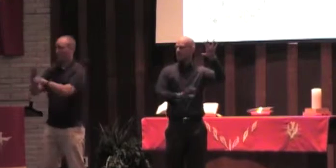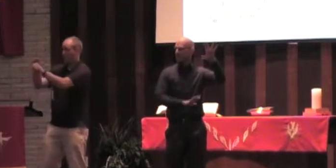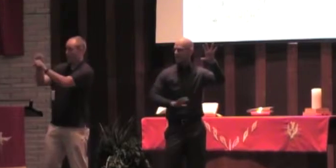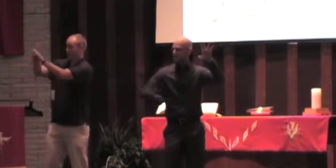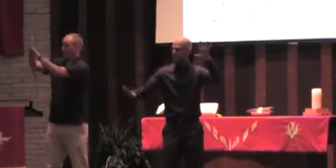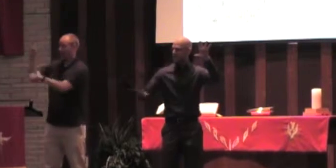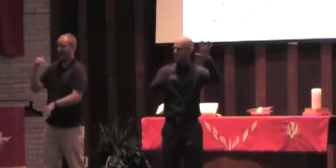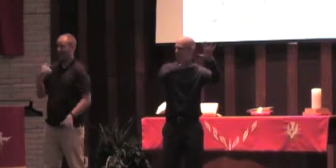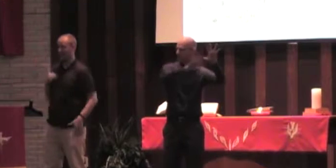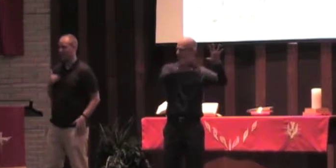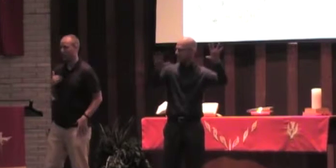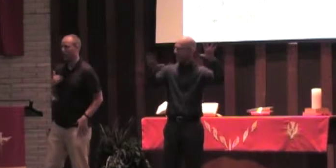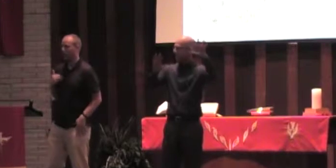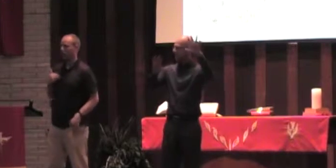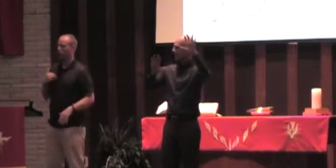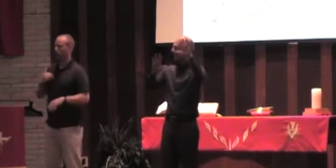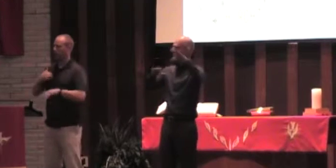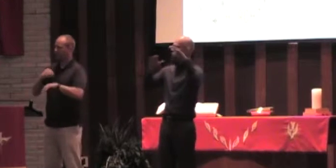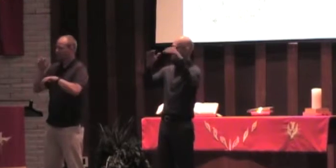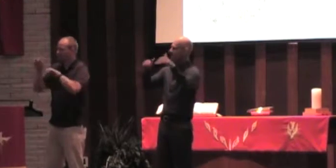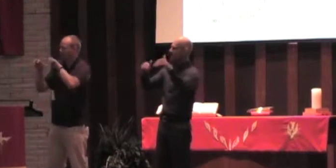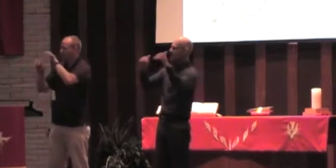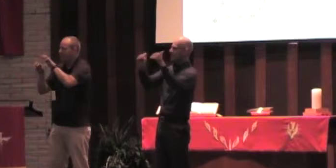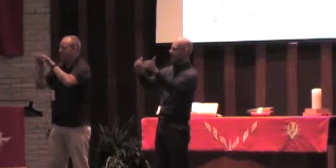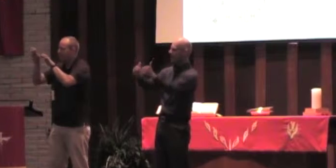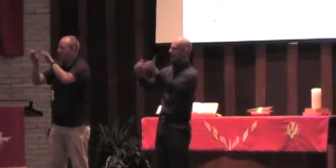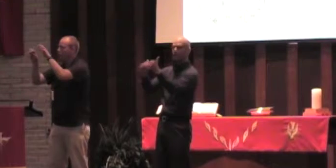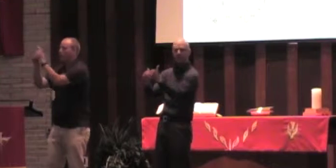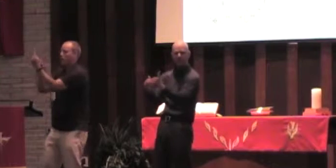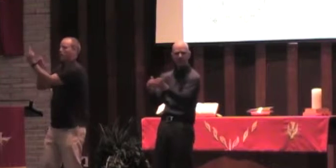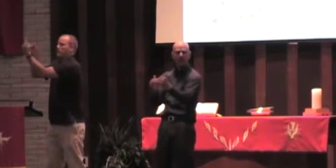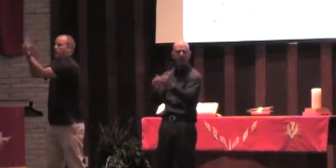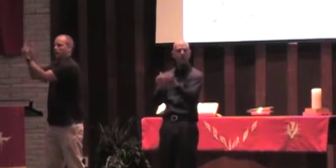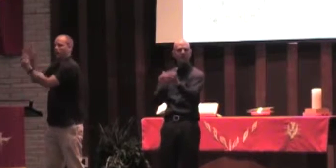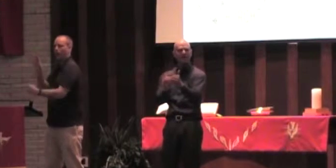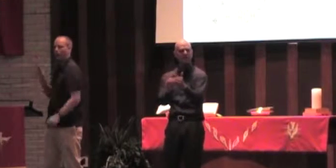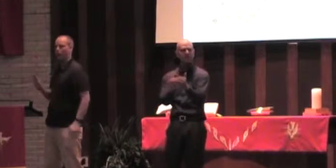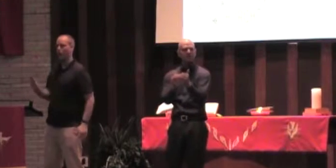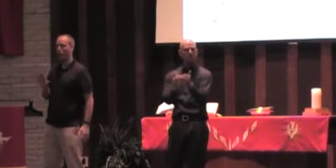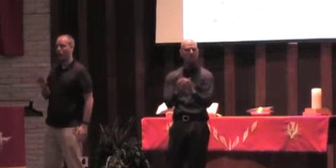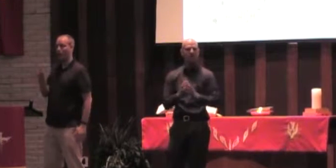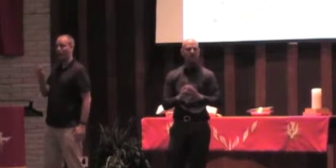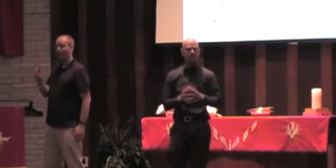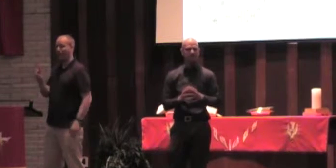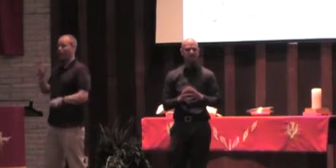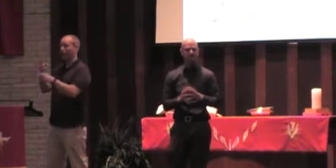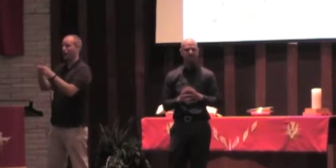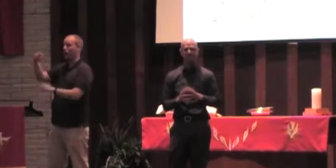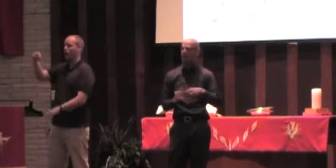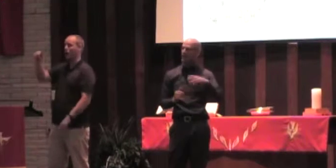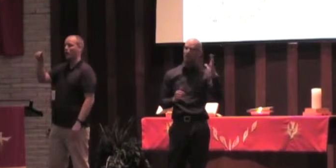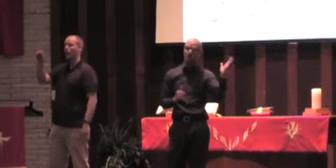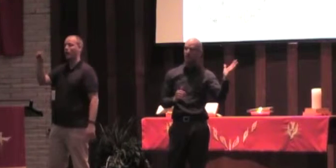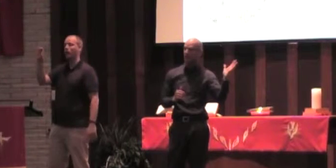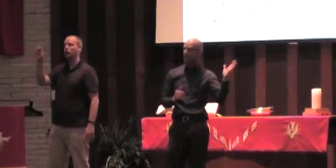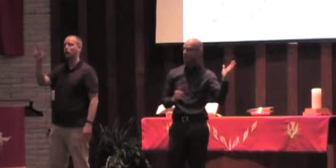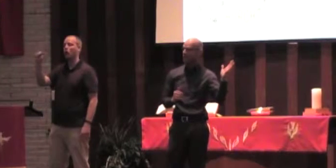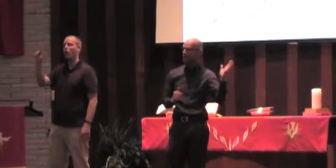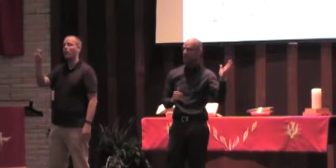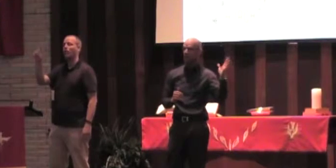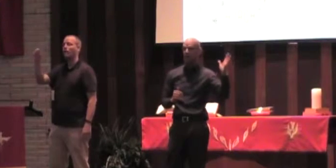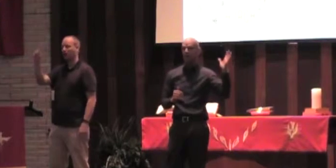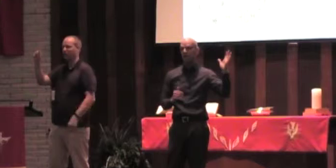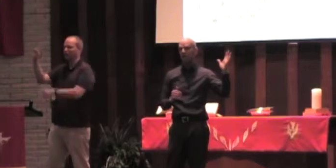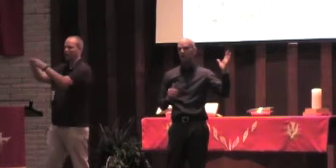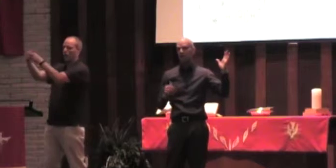mountain by switchback up to meet the god of the city whose name was Pasqualaba. And much like